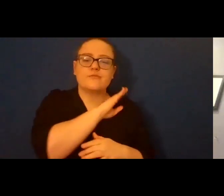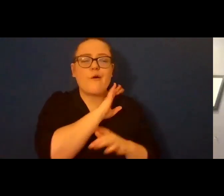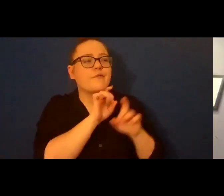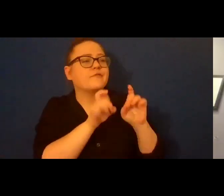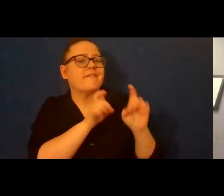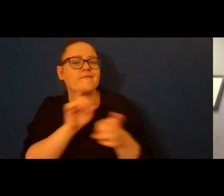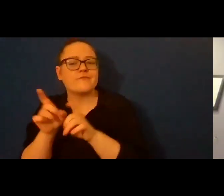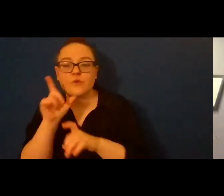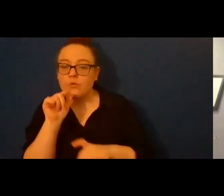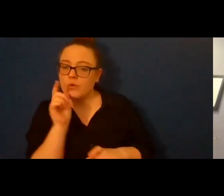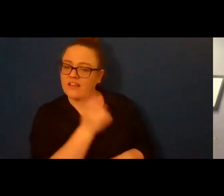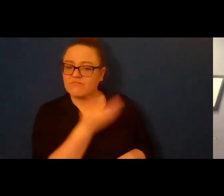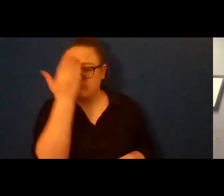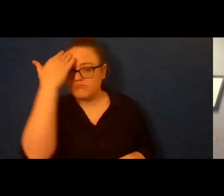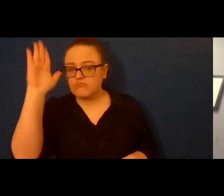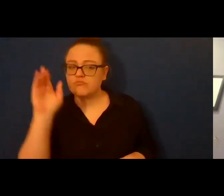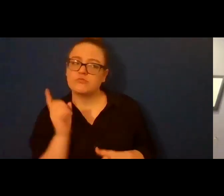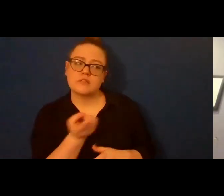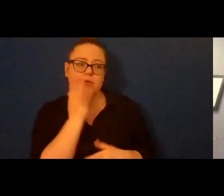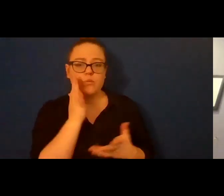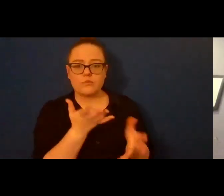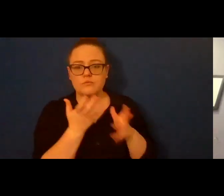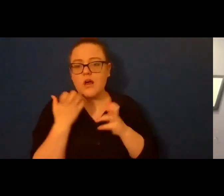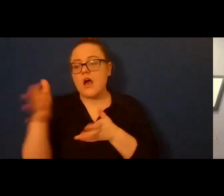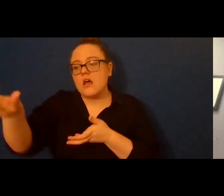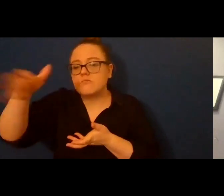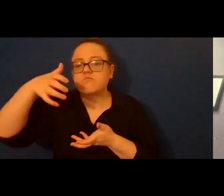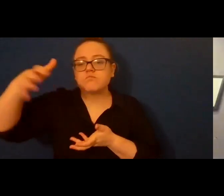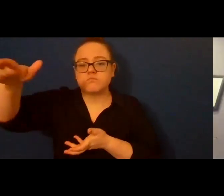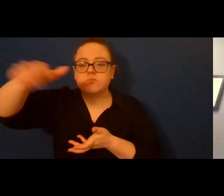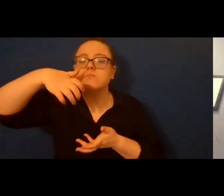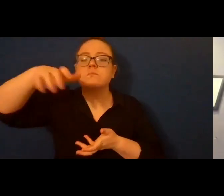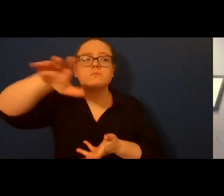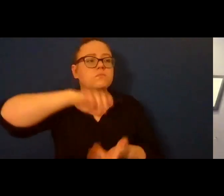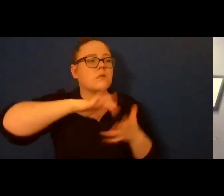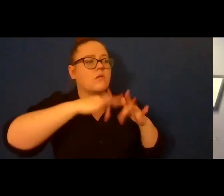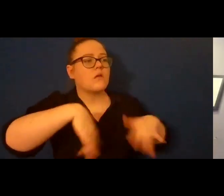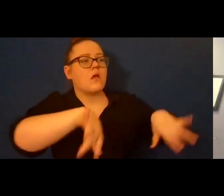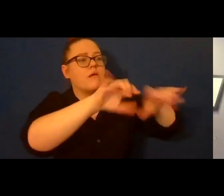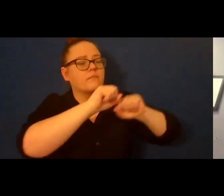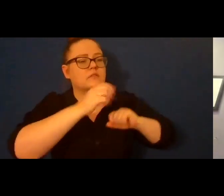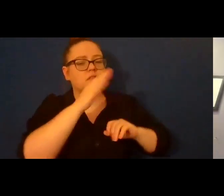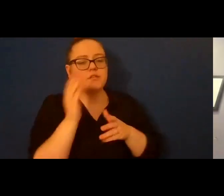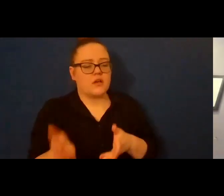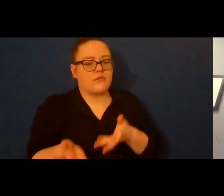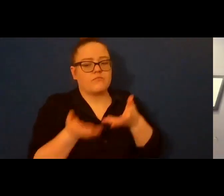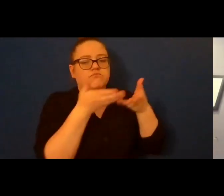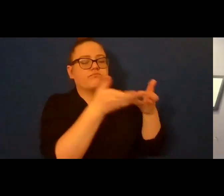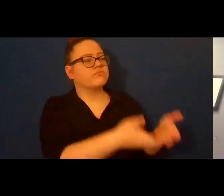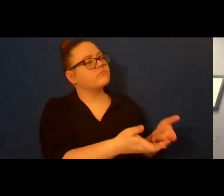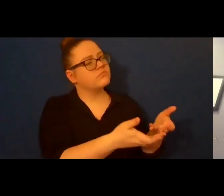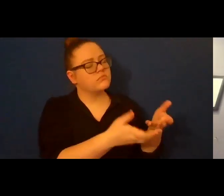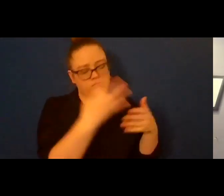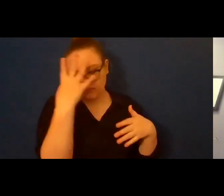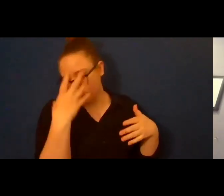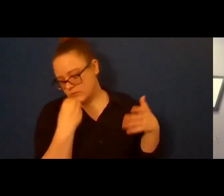Someone will want them. Deliver them to an empty field. You fall asleep facing the freckles on your